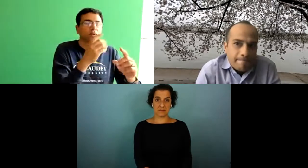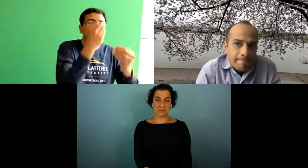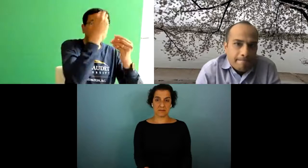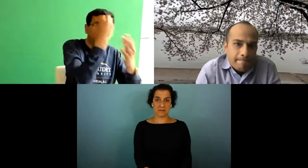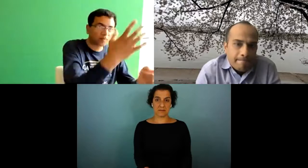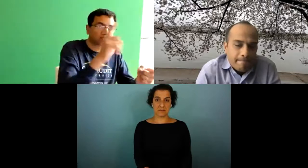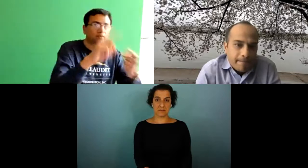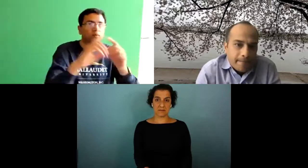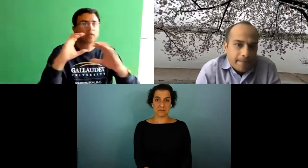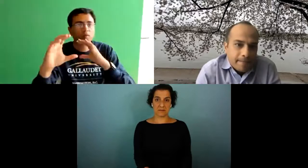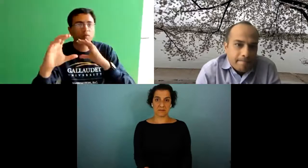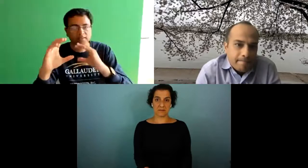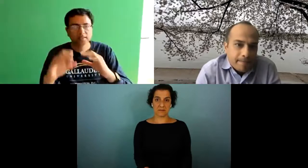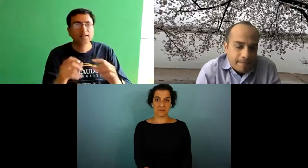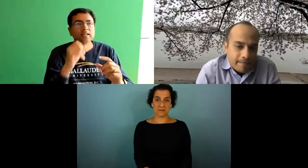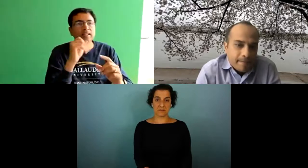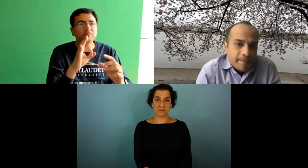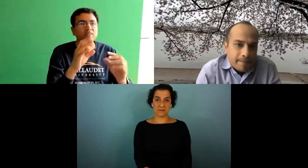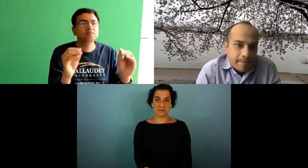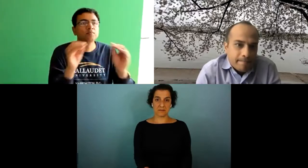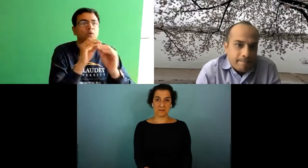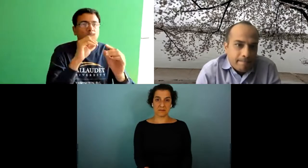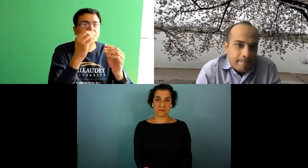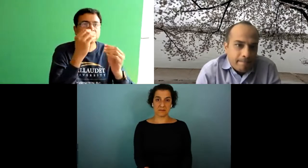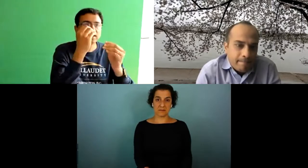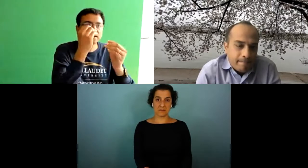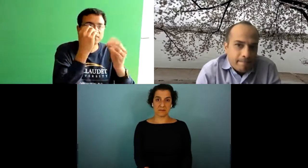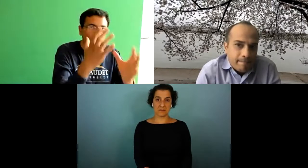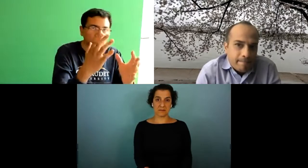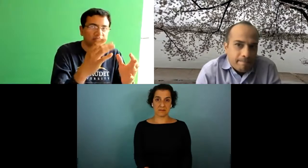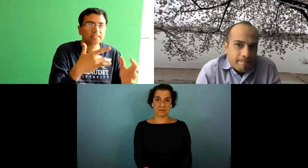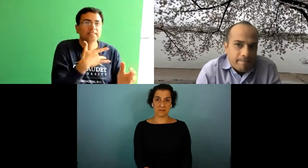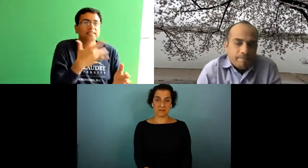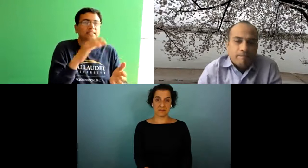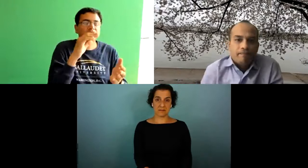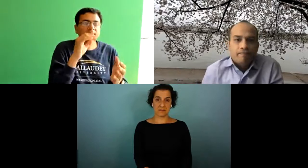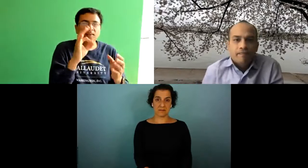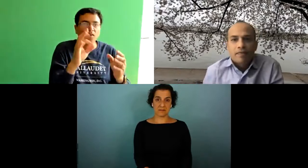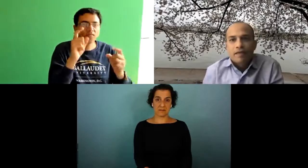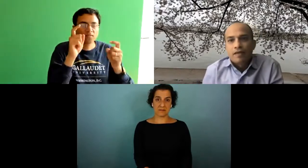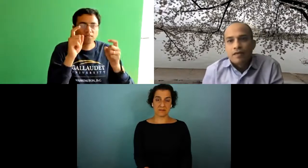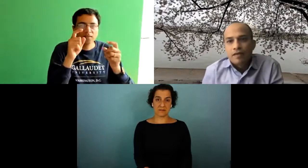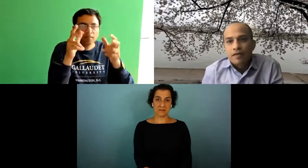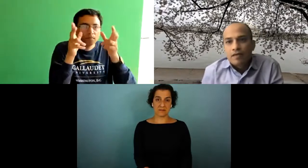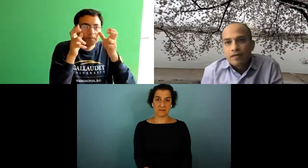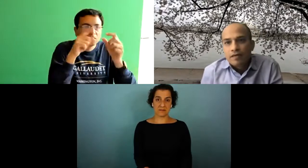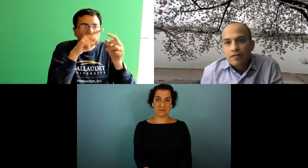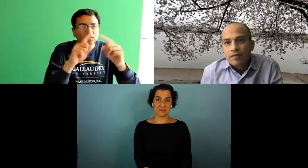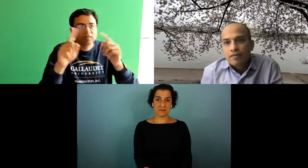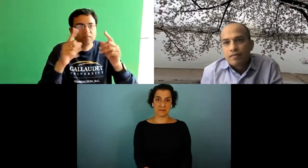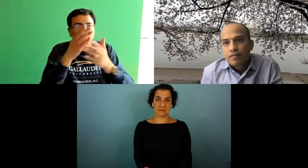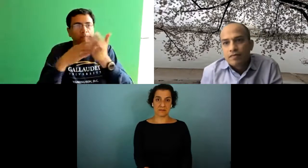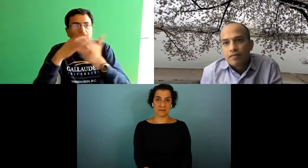capture the sign so again there's just a range from information to communication the more information based it is